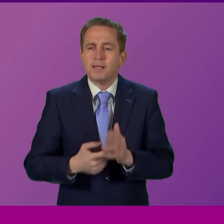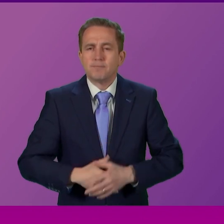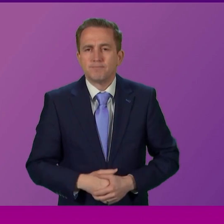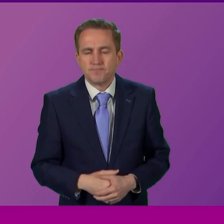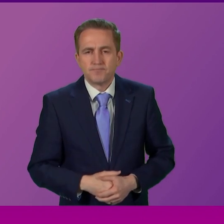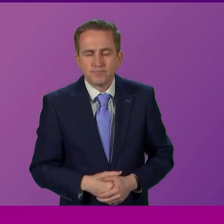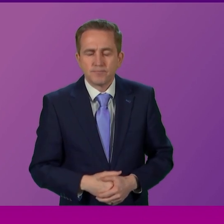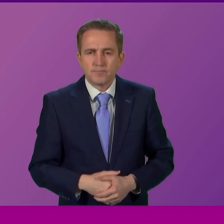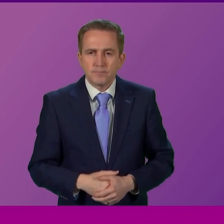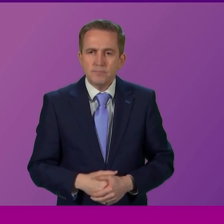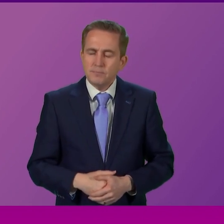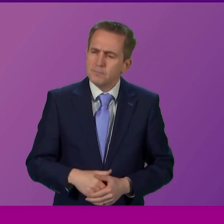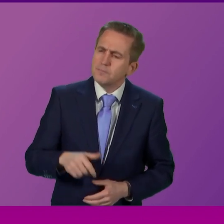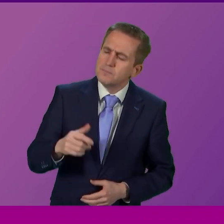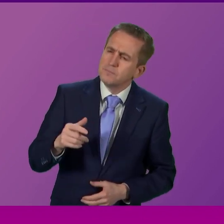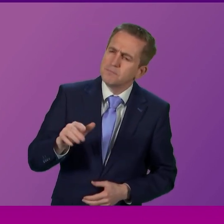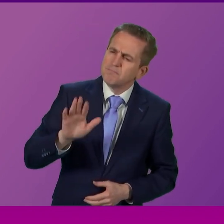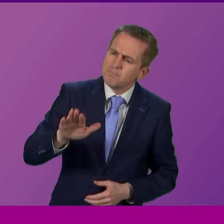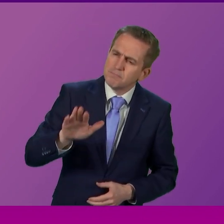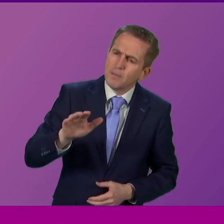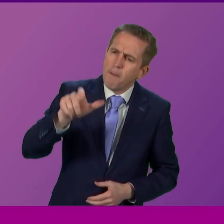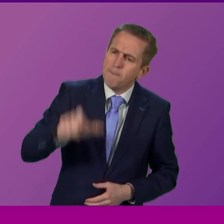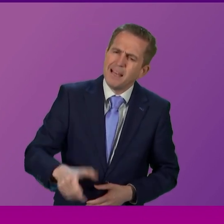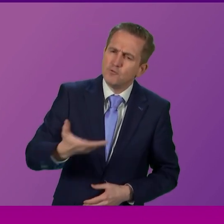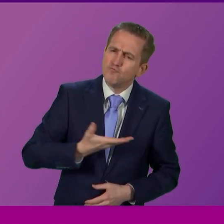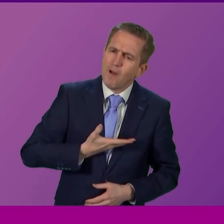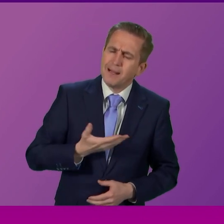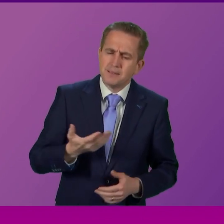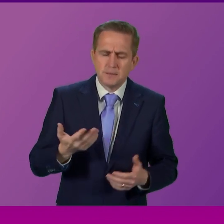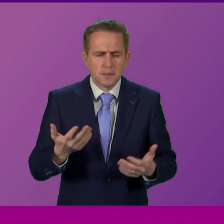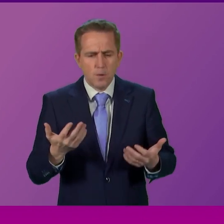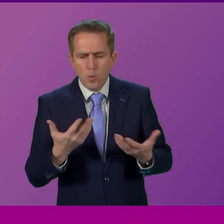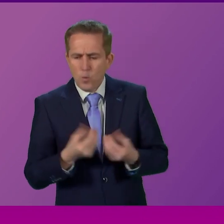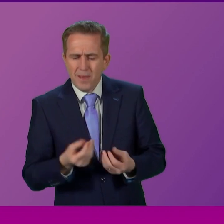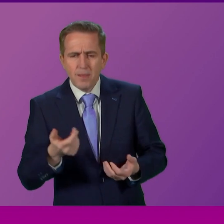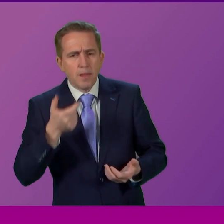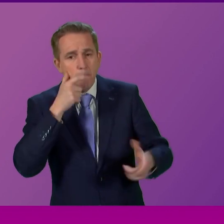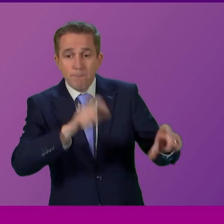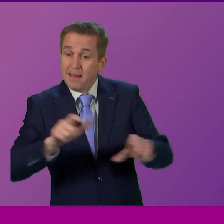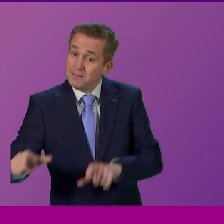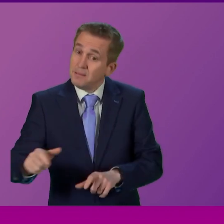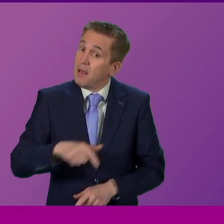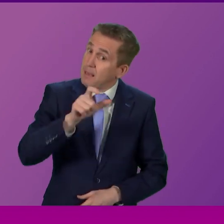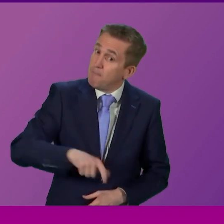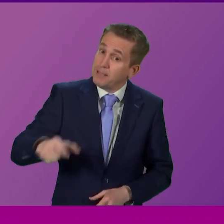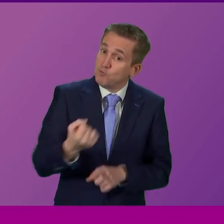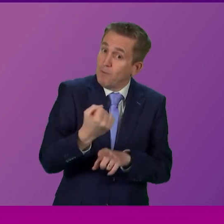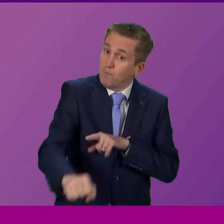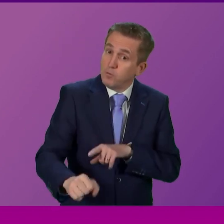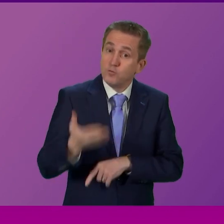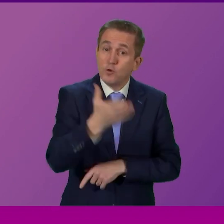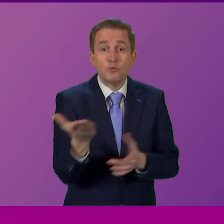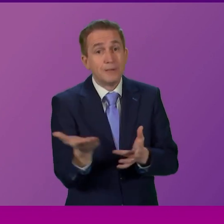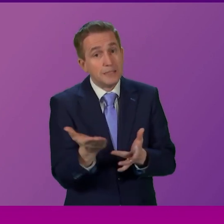i'm interested in patient rights with regards to the interim beds can patients refuse to go to these interim beds in the care homes